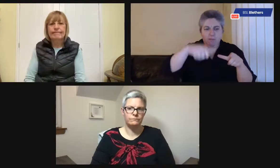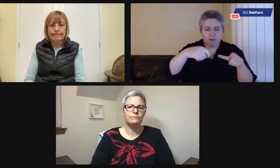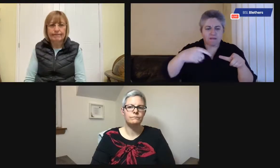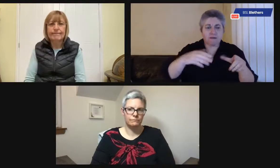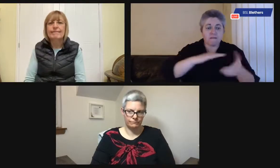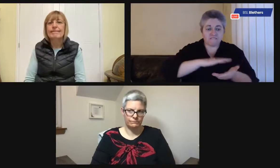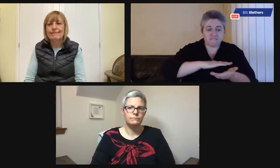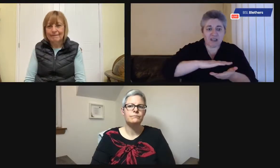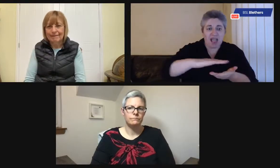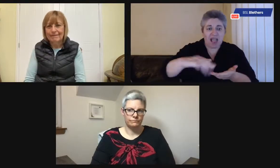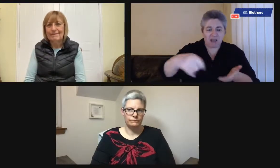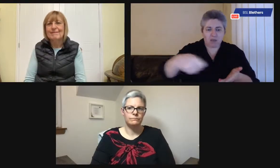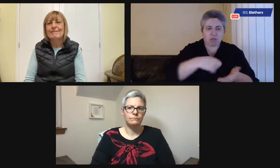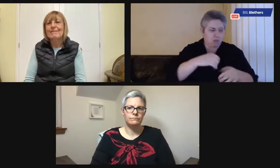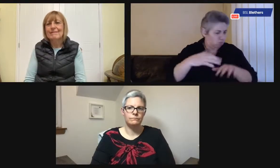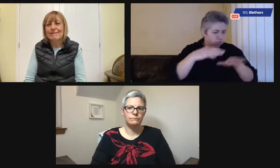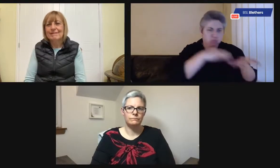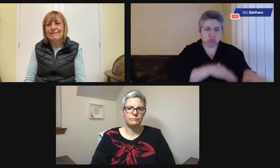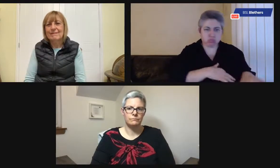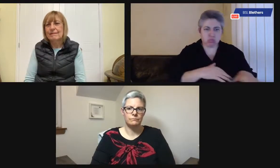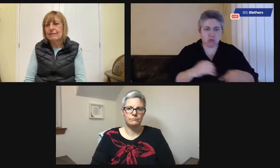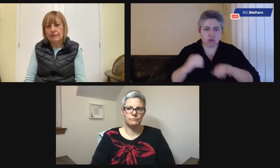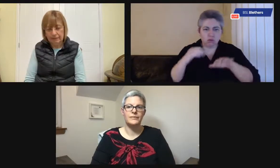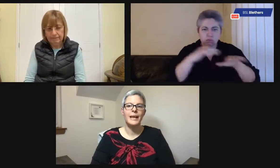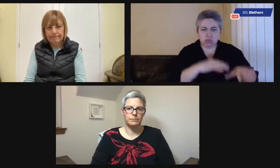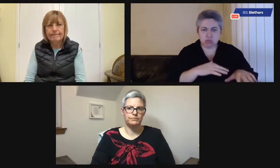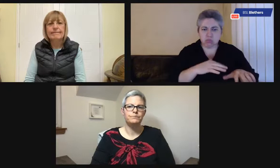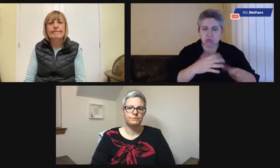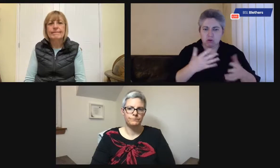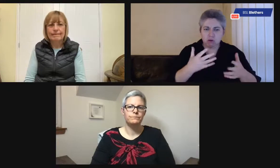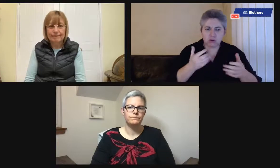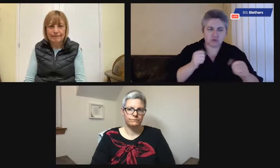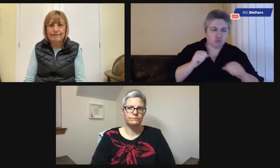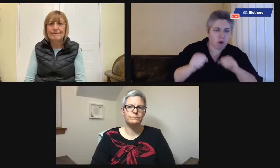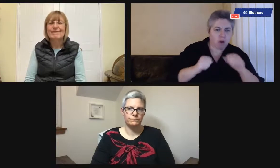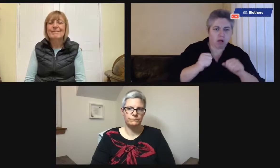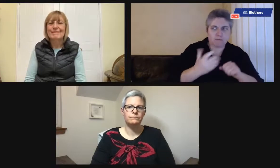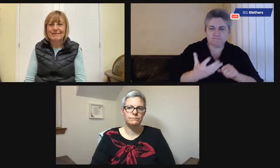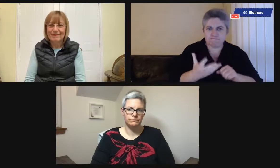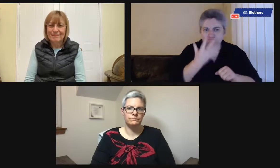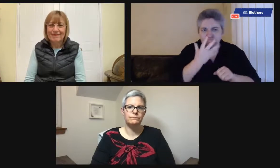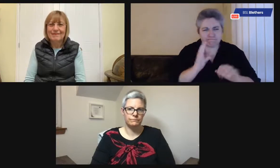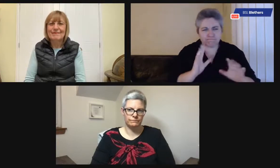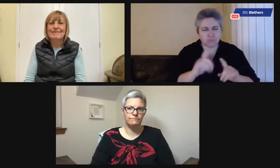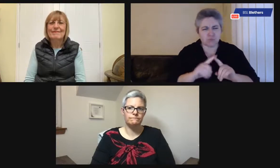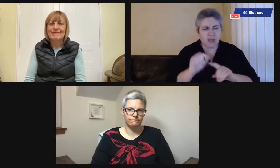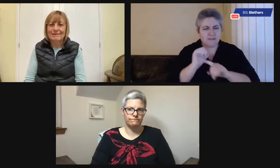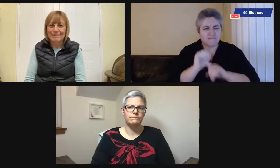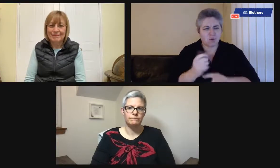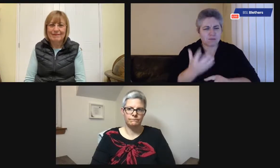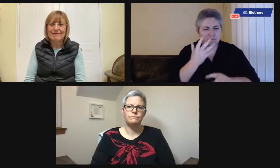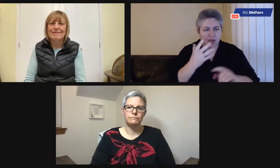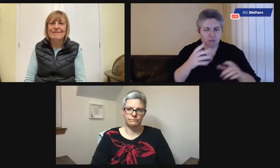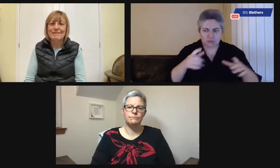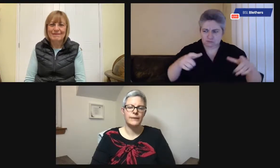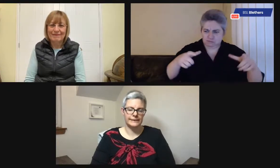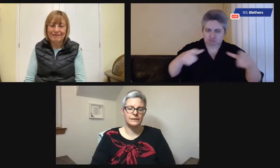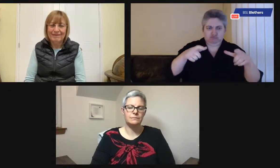fall out of the bowl and not like to spill things on them. Flat plates, again, at risk of spilling and embarrassment